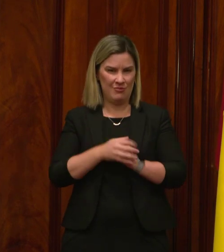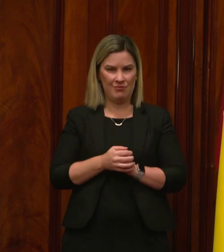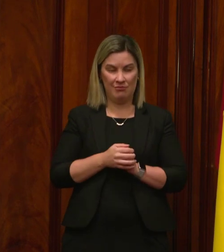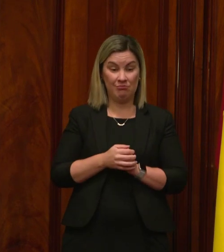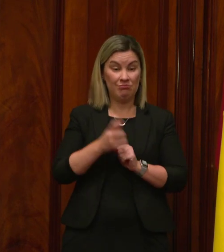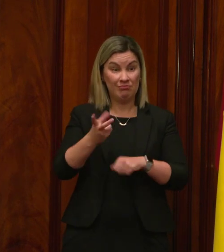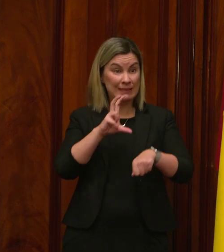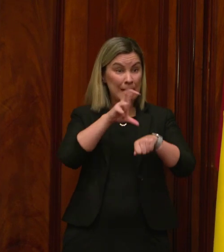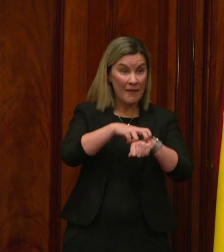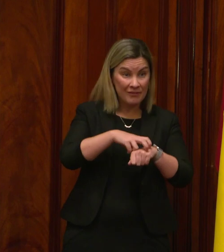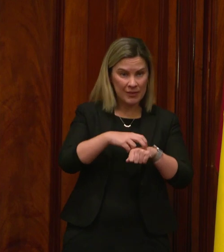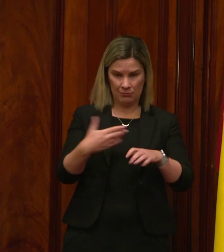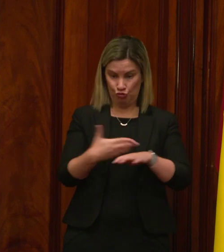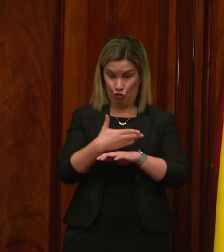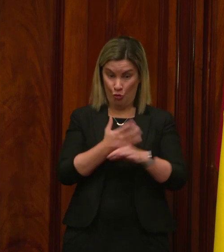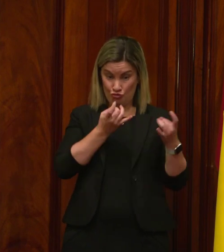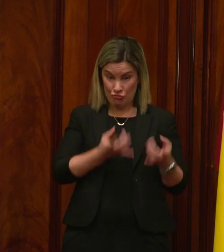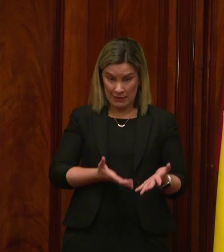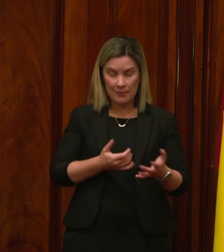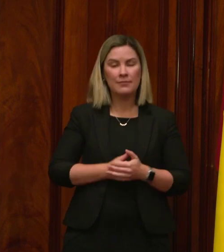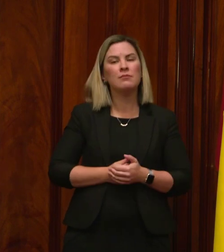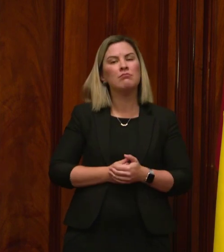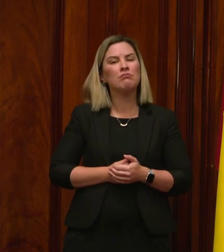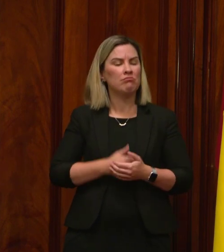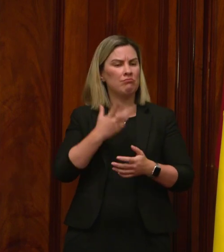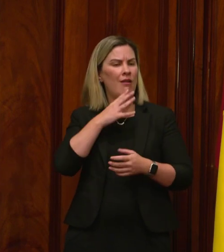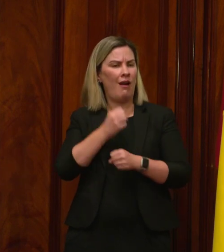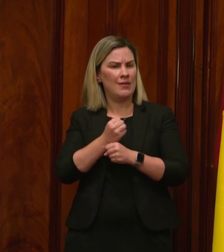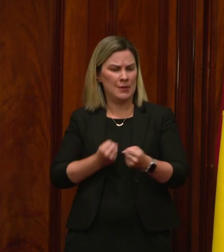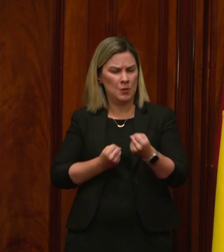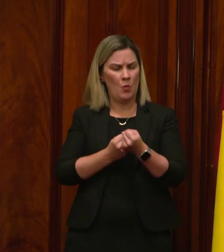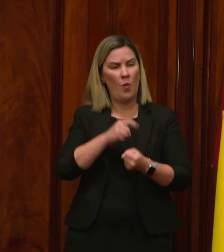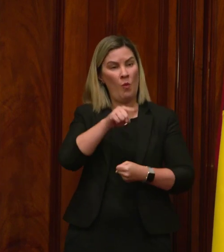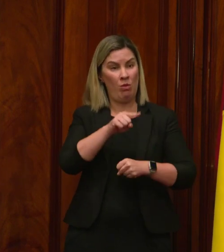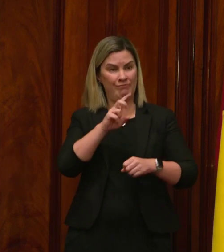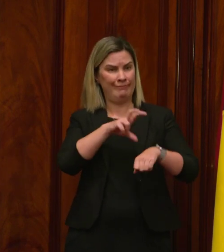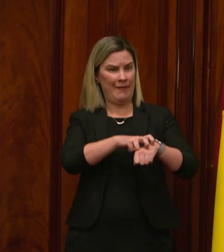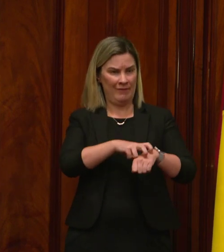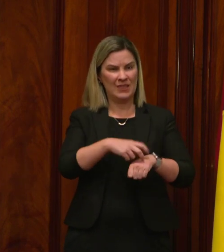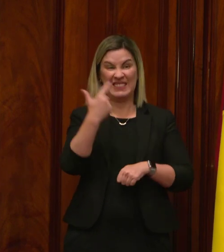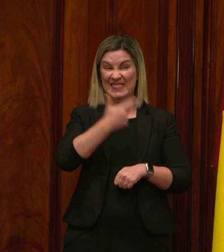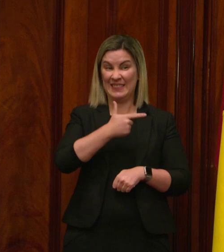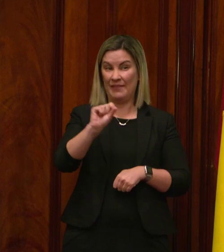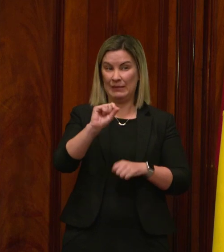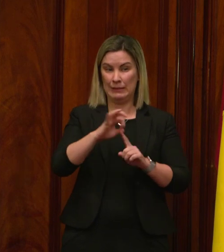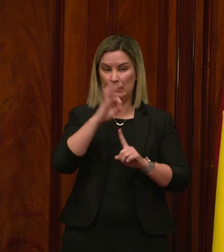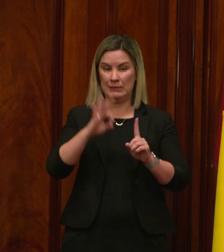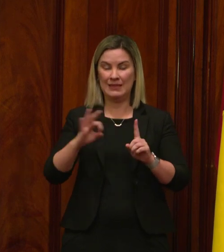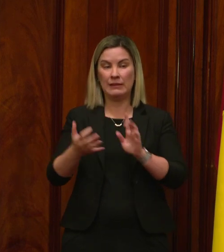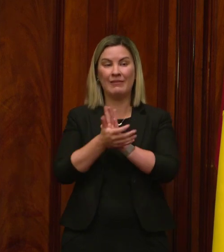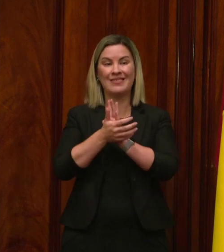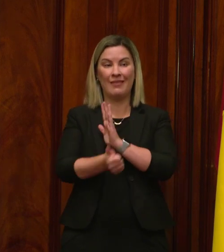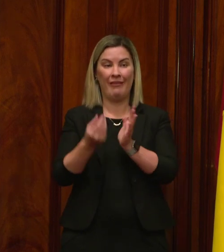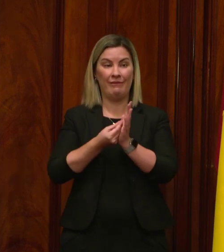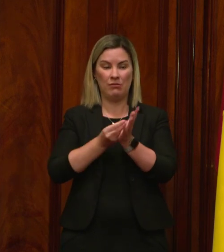job-ready at TAFE. The government will support this institution by allocating a minimum of 70% of all skills funding